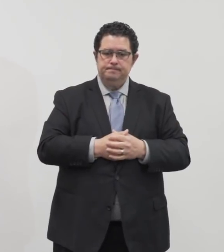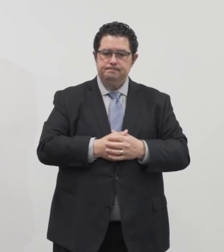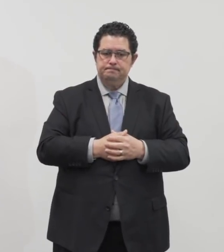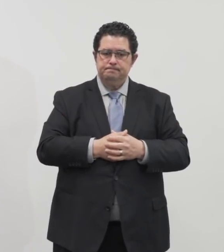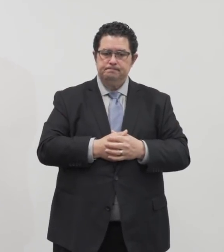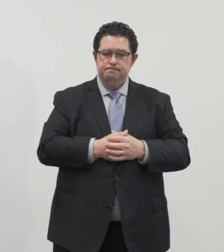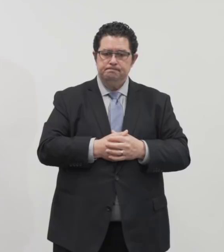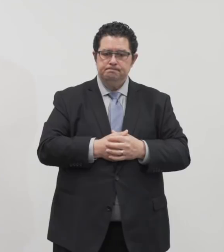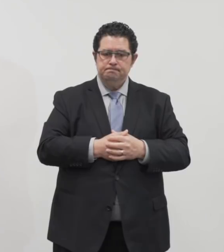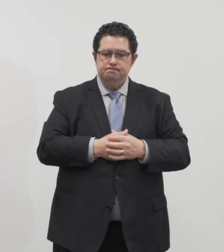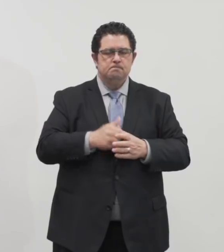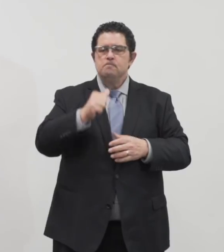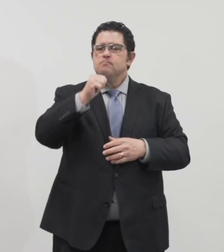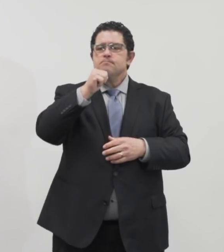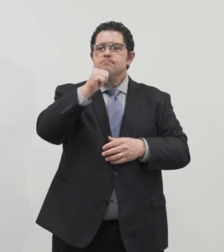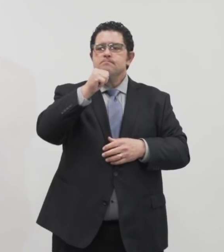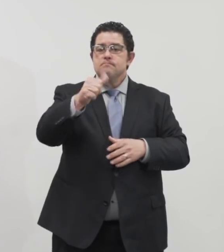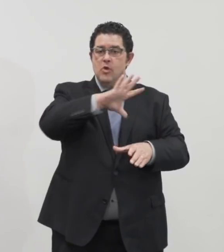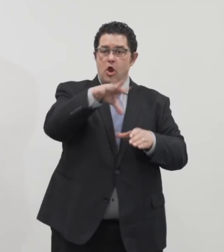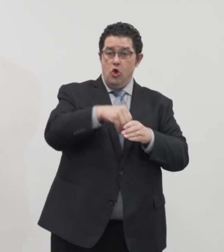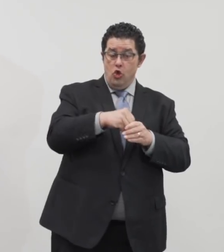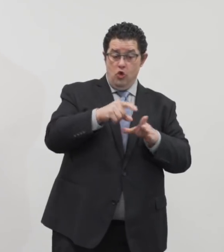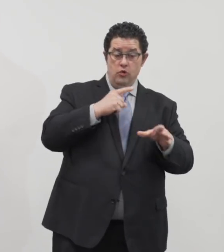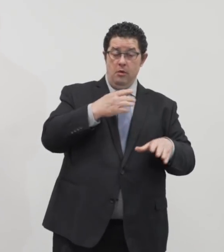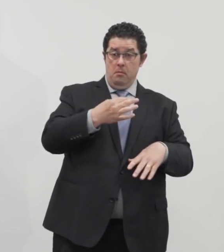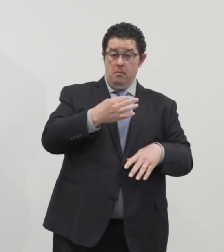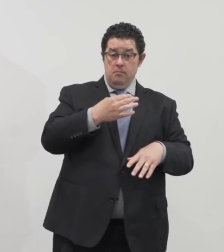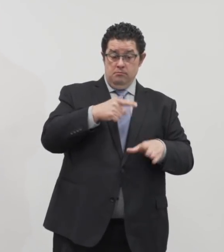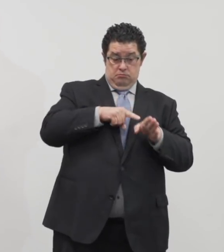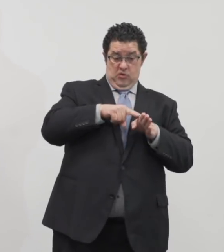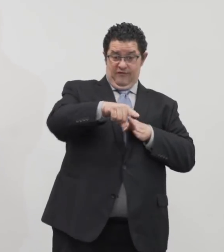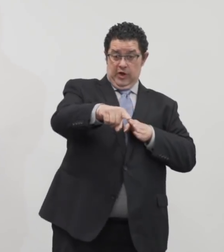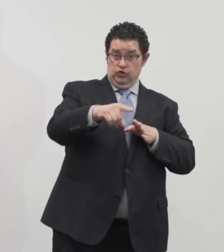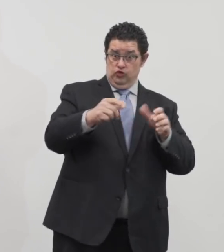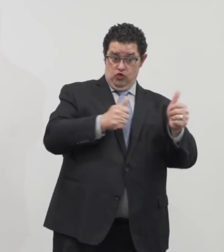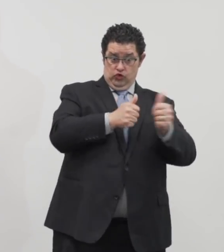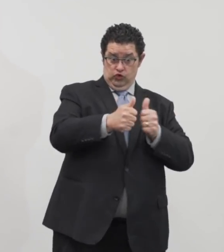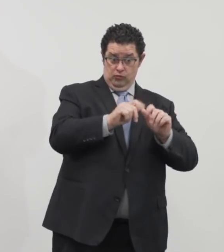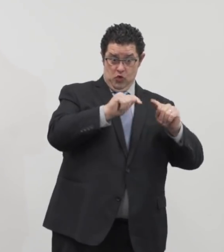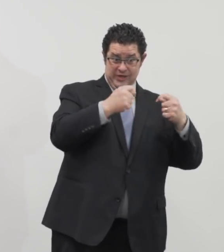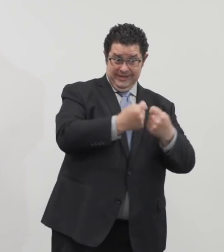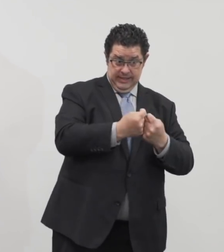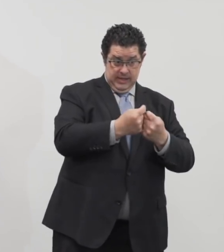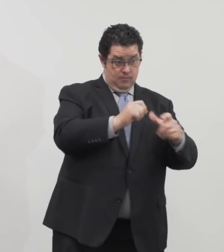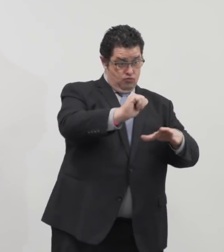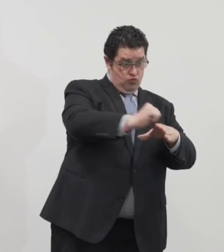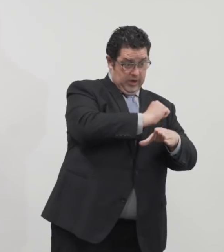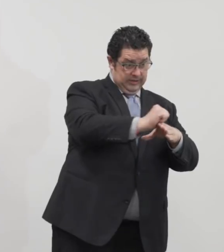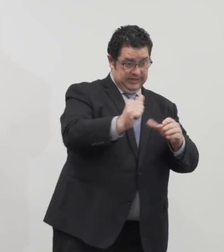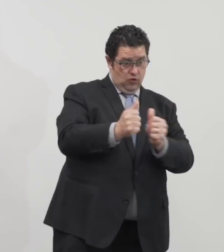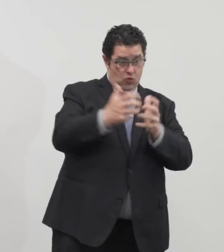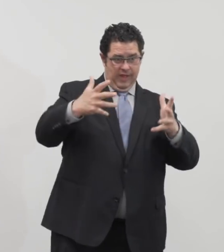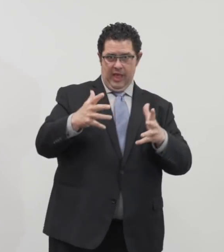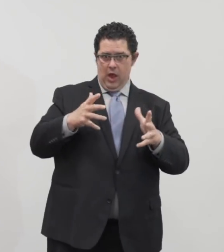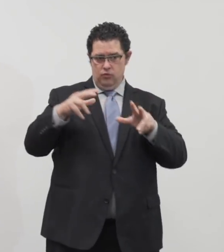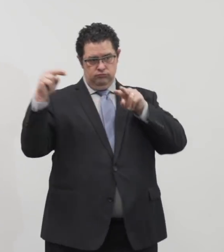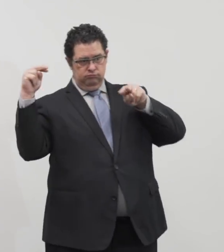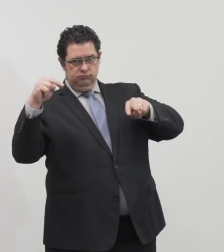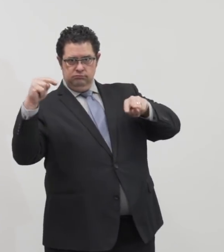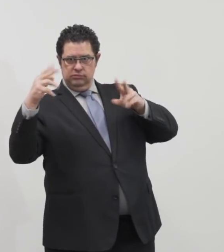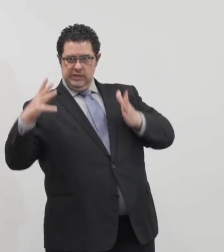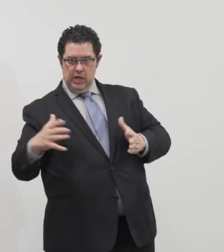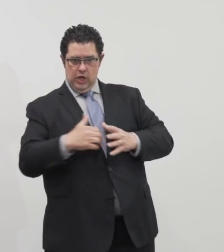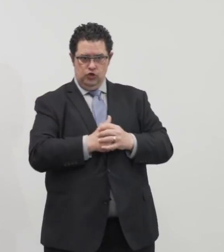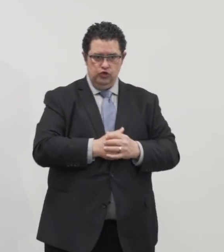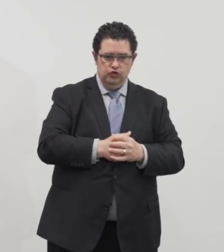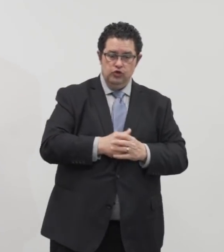This will not include professional sports teams who are practicing without spectators. Bars and